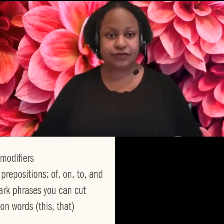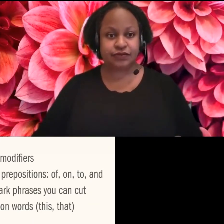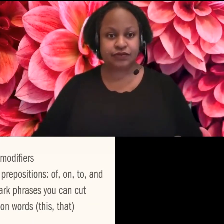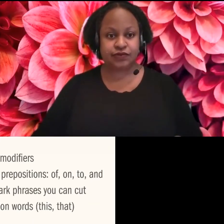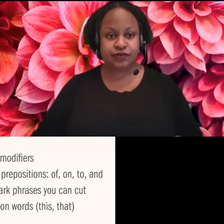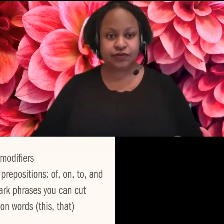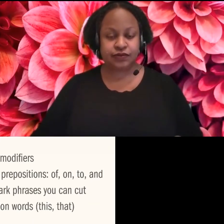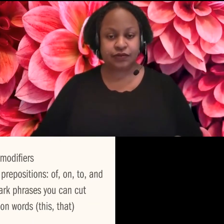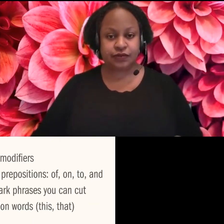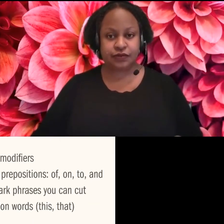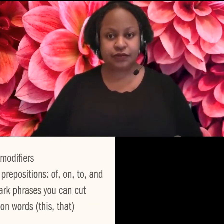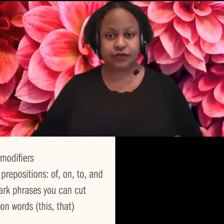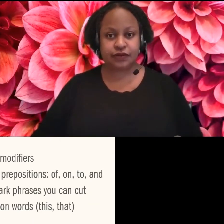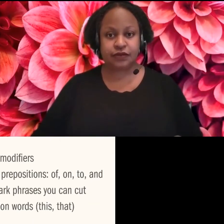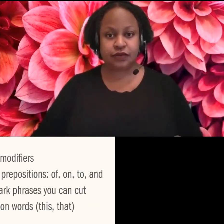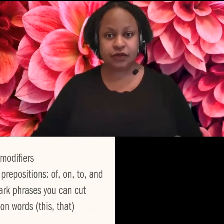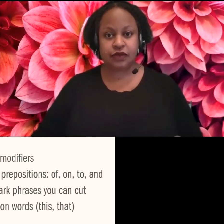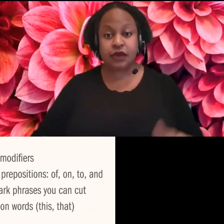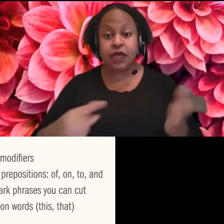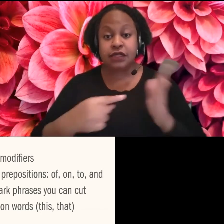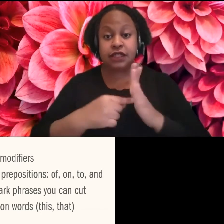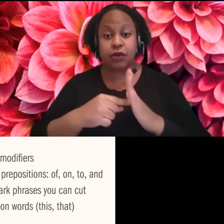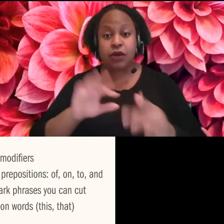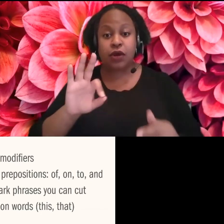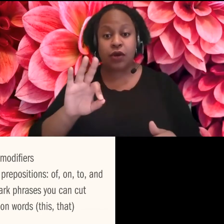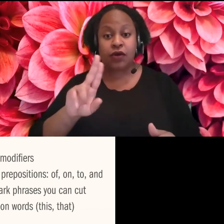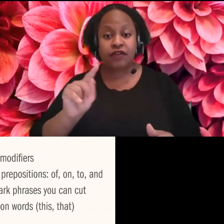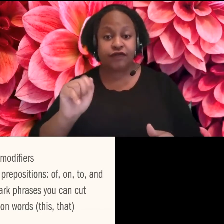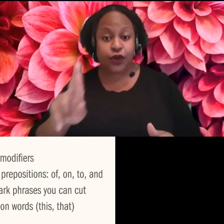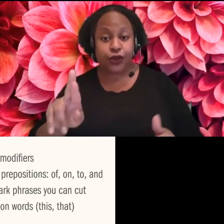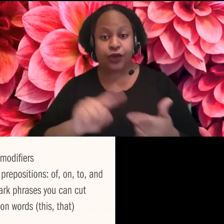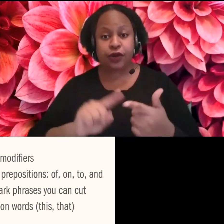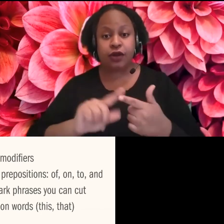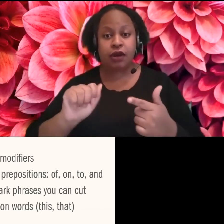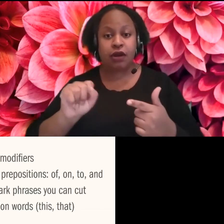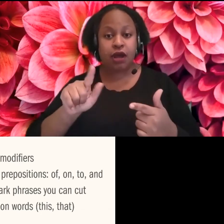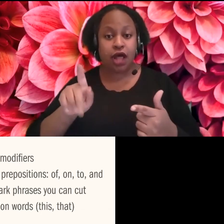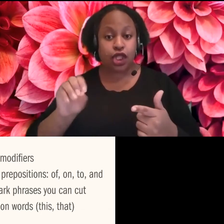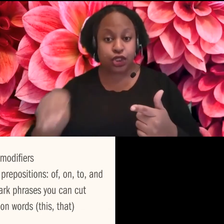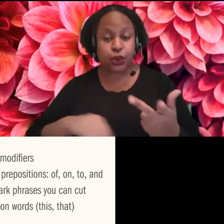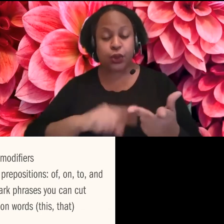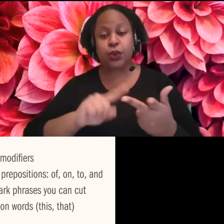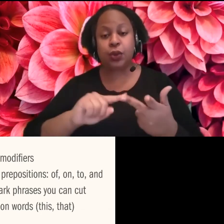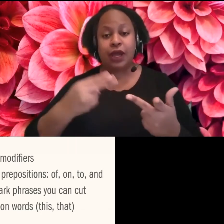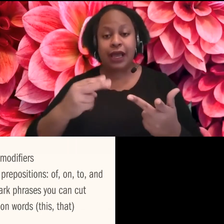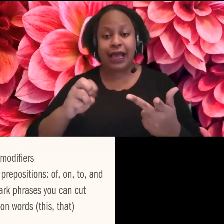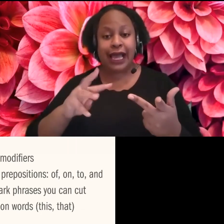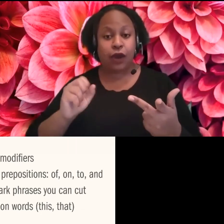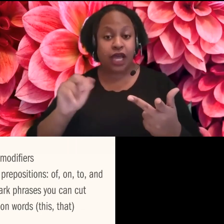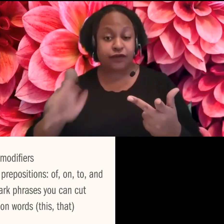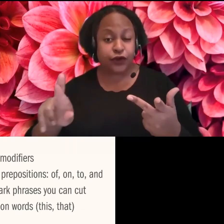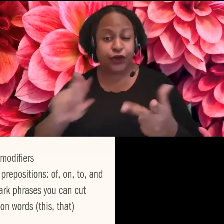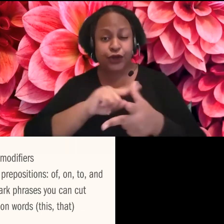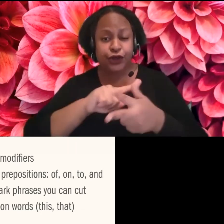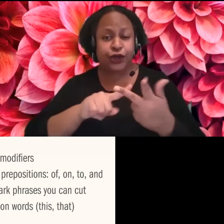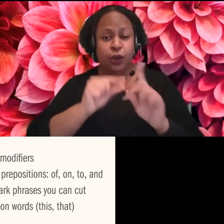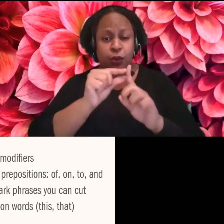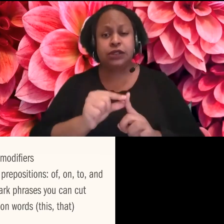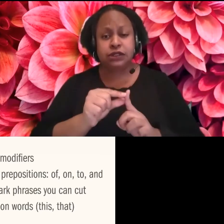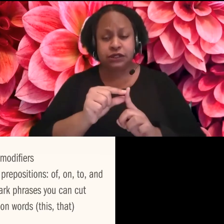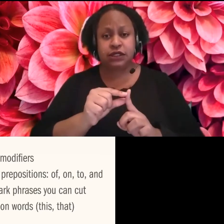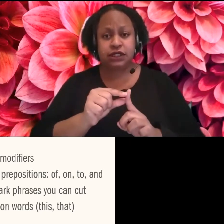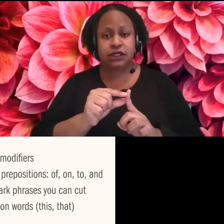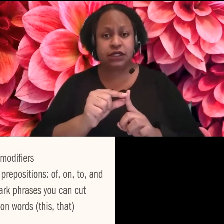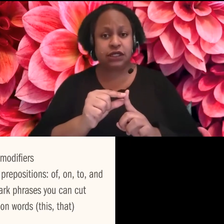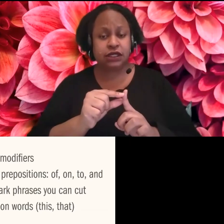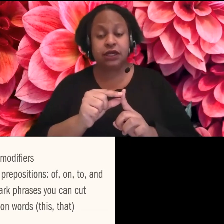connectives. So things like further also, and however, and now I know some of you might be about to say, no, those